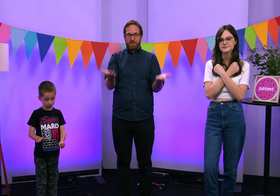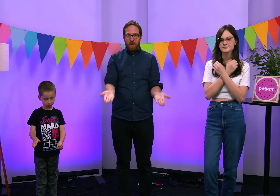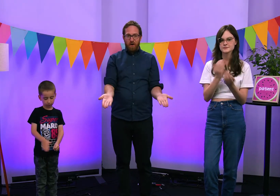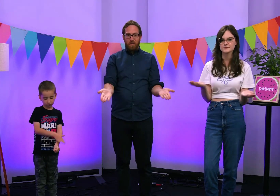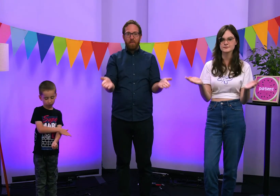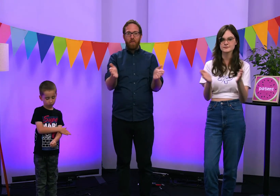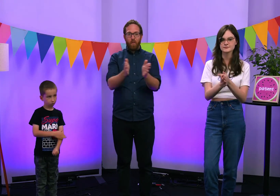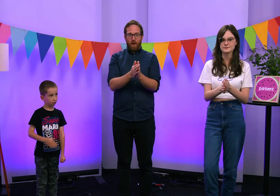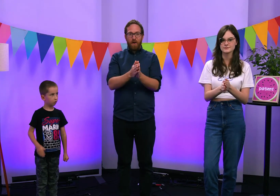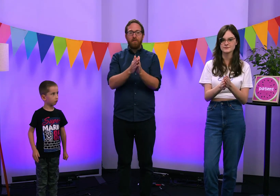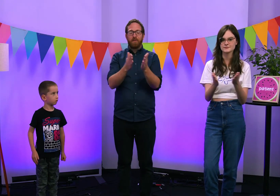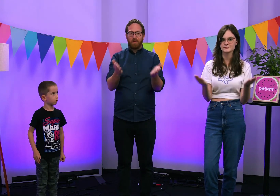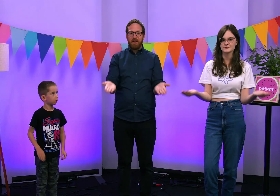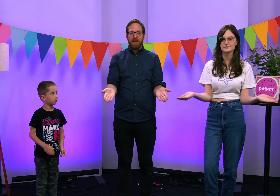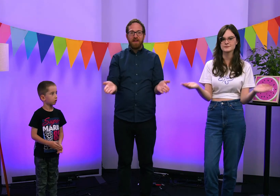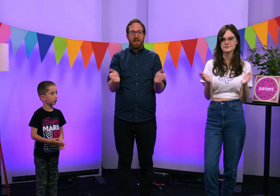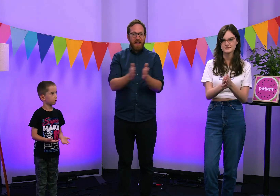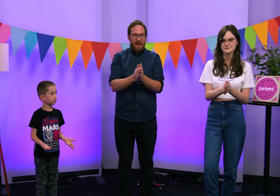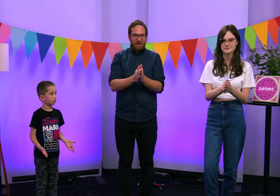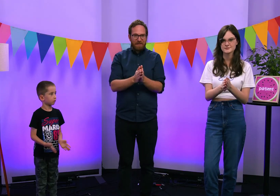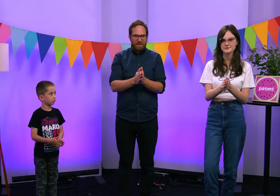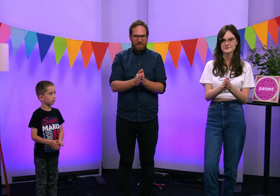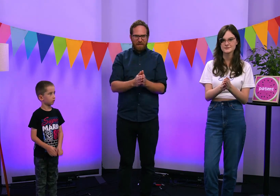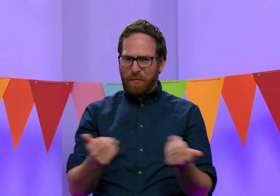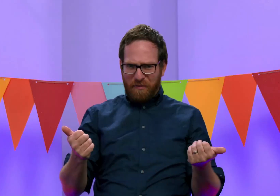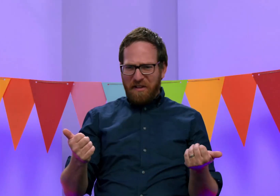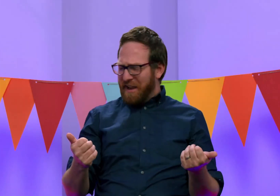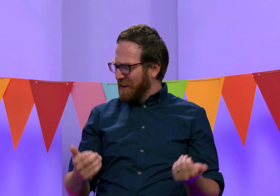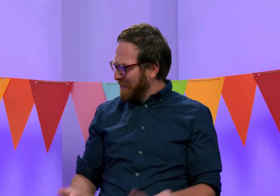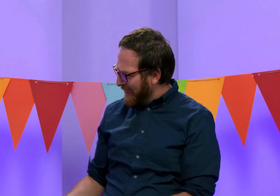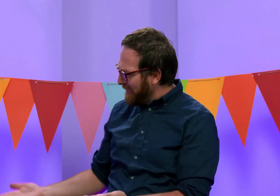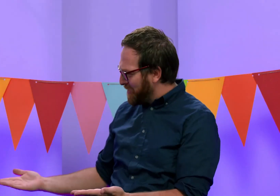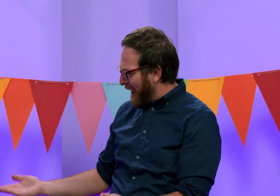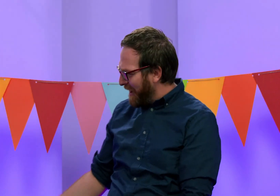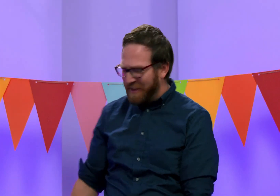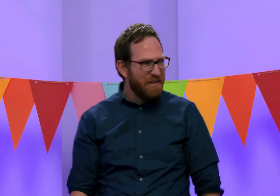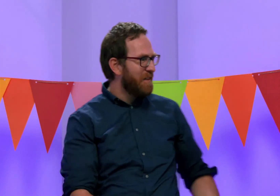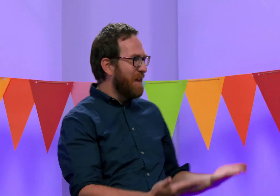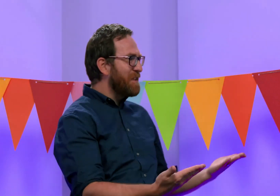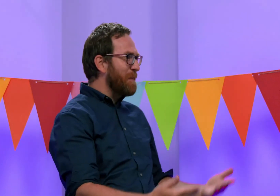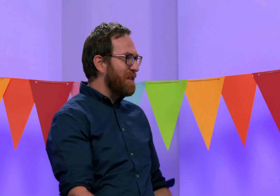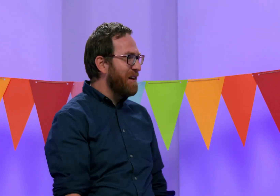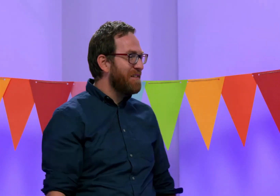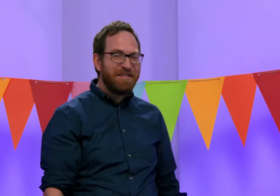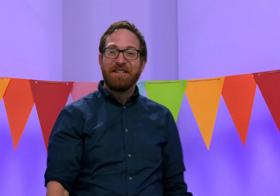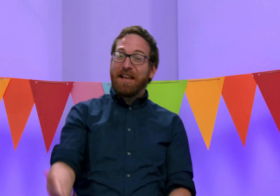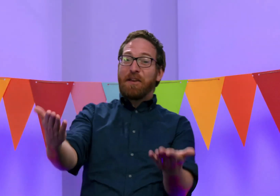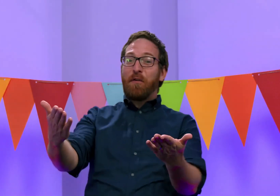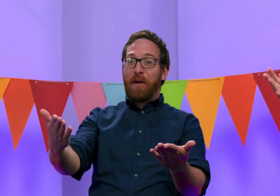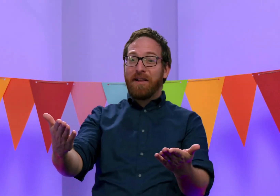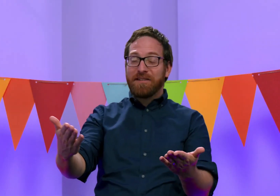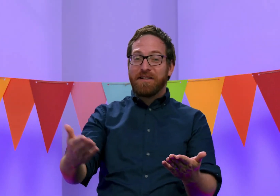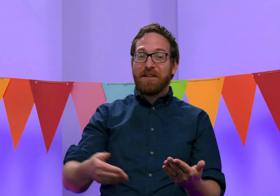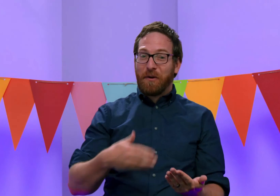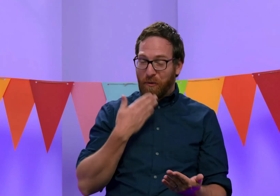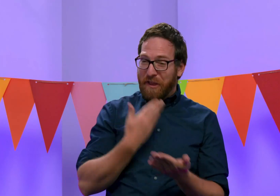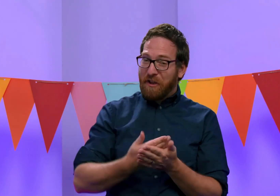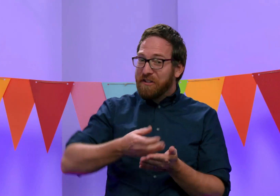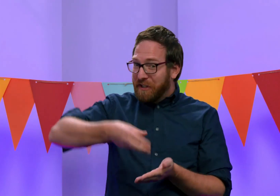Psalm 103 8. Brilliant. Thanks Jack. Thanks Emelia. Thank you friends. Really good